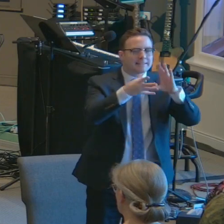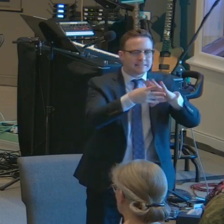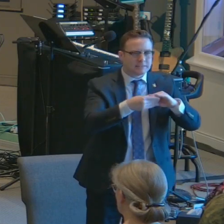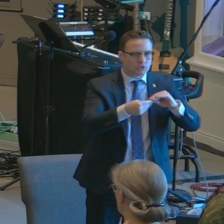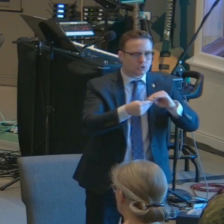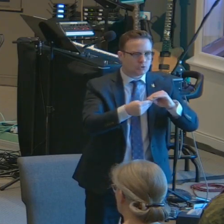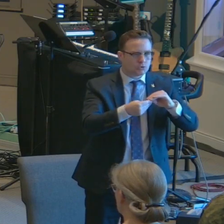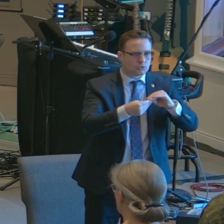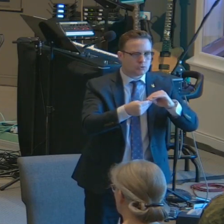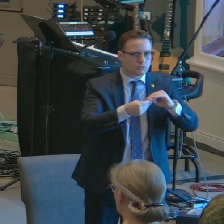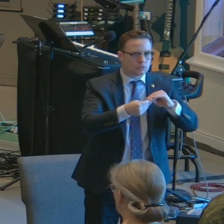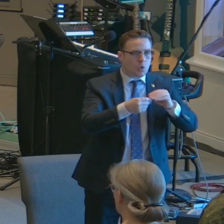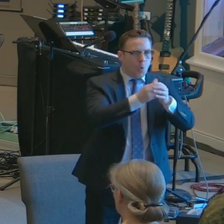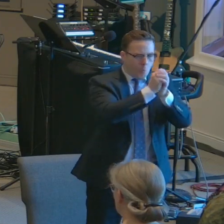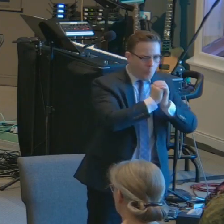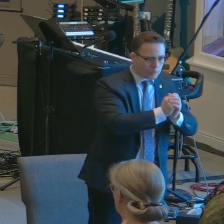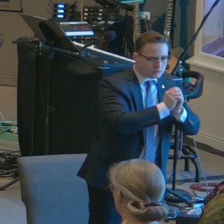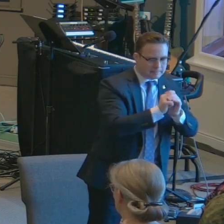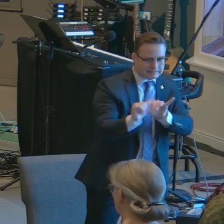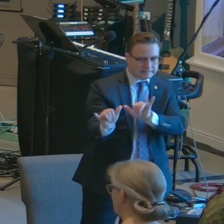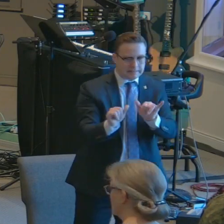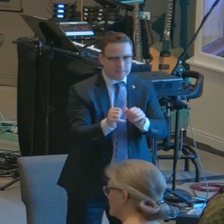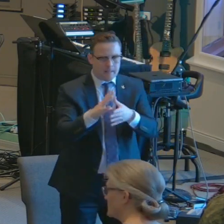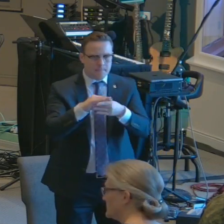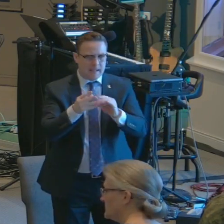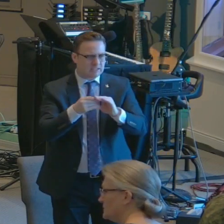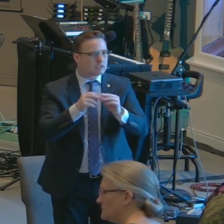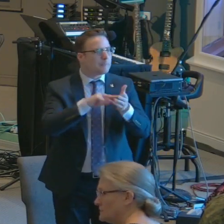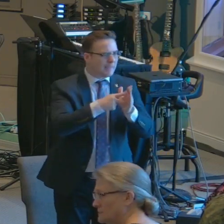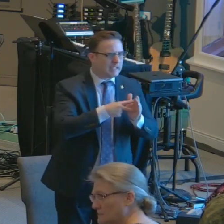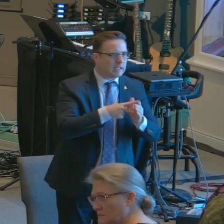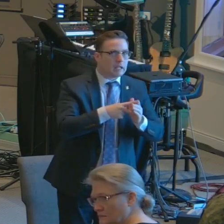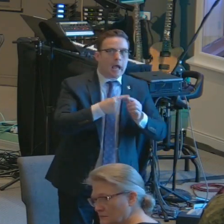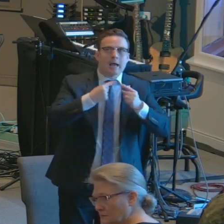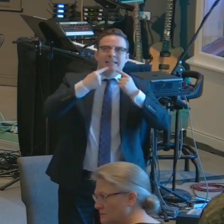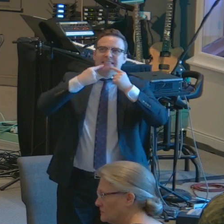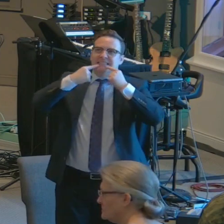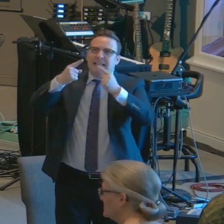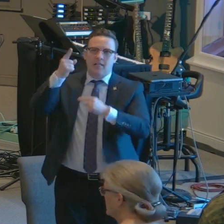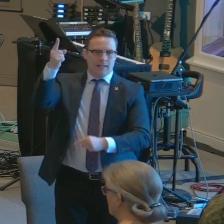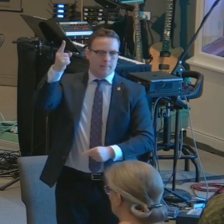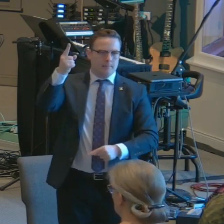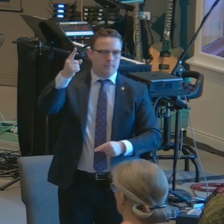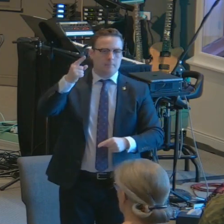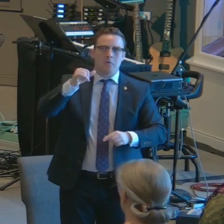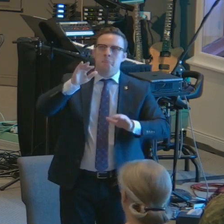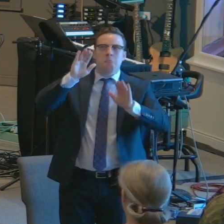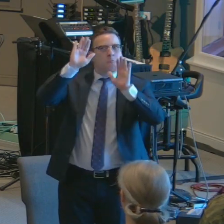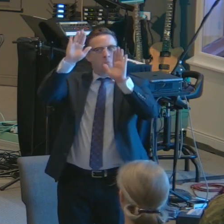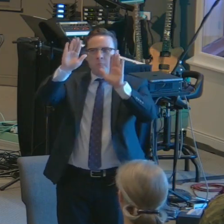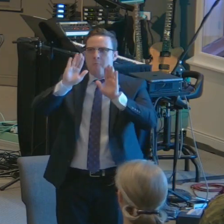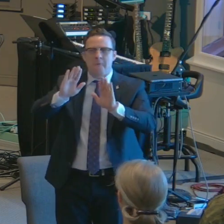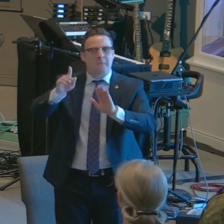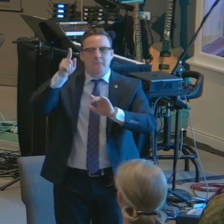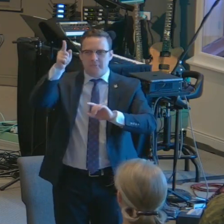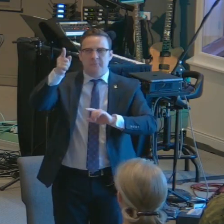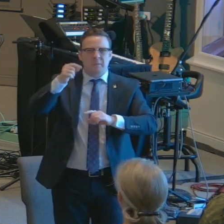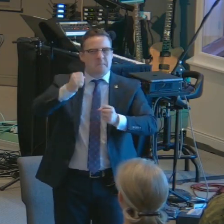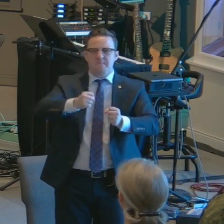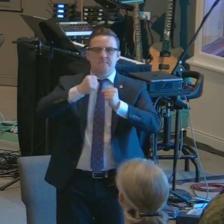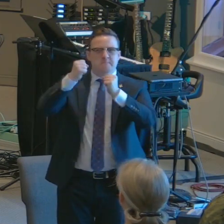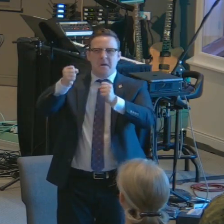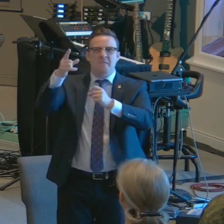worship is a message. We tell him just how awesome and wonderful and powerful